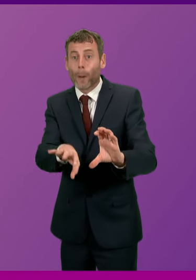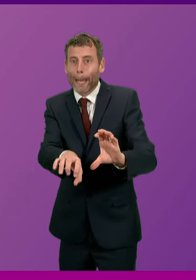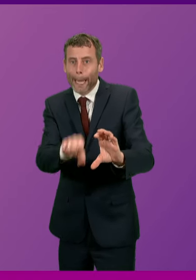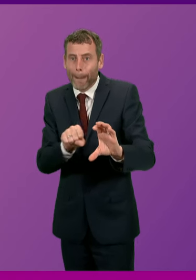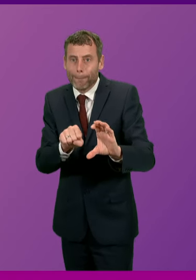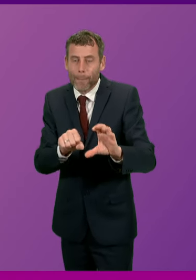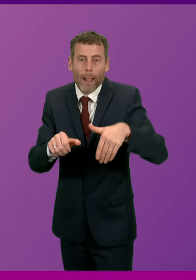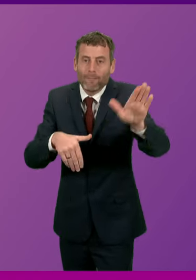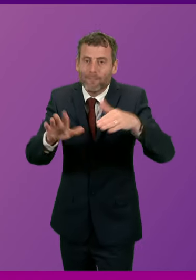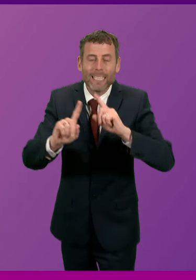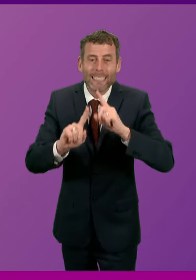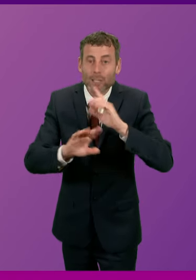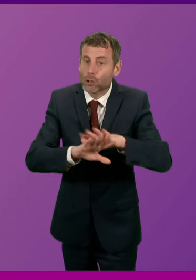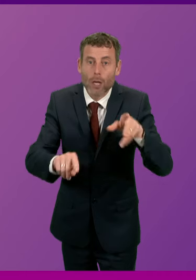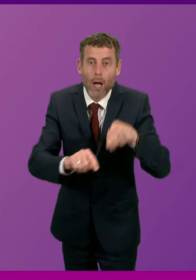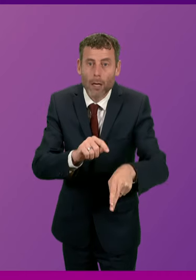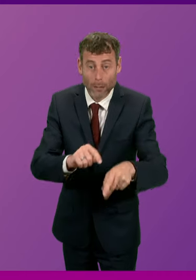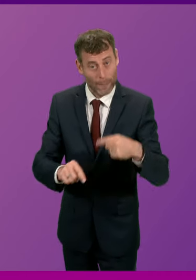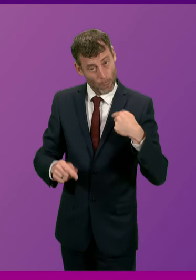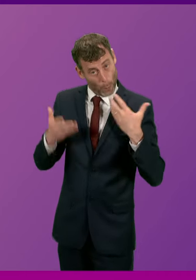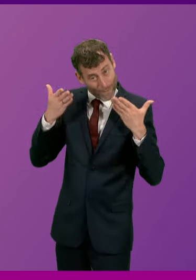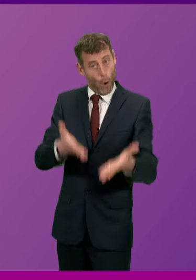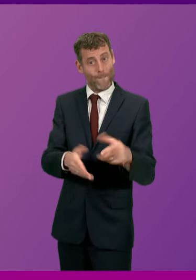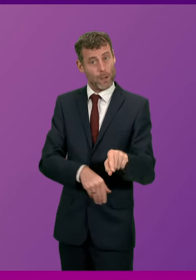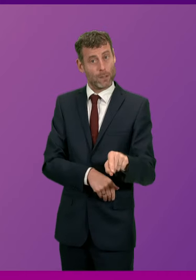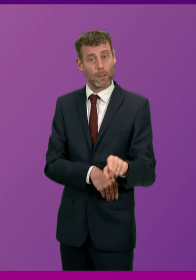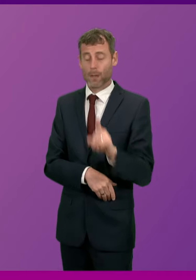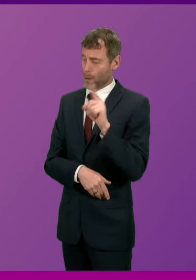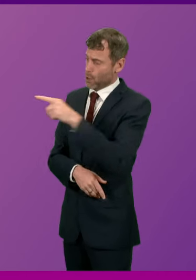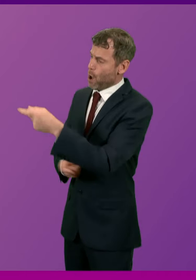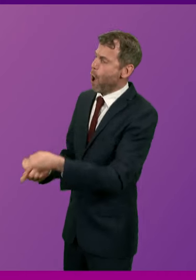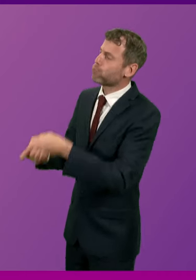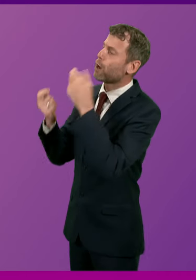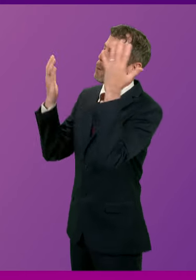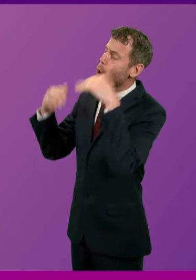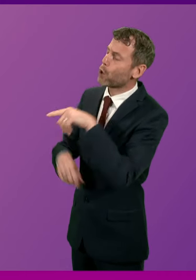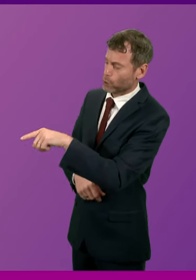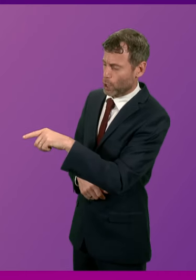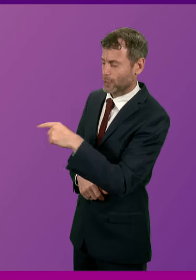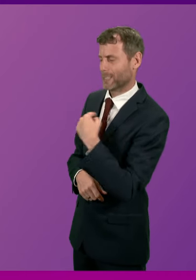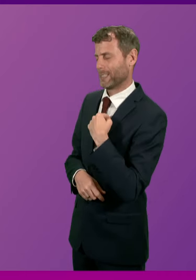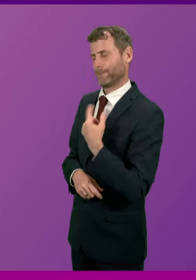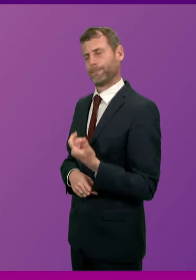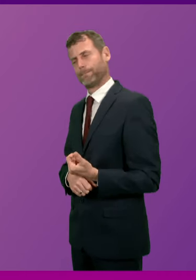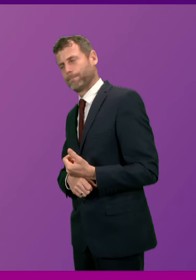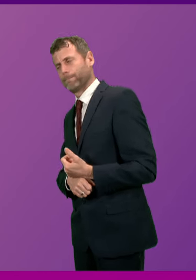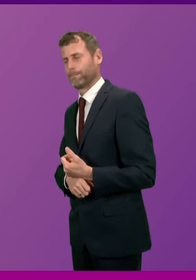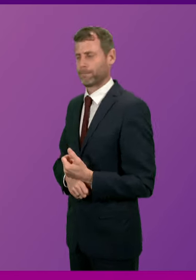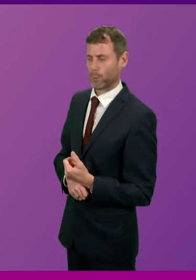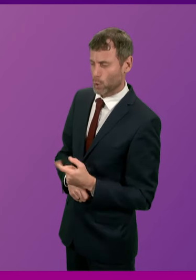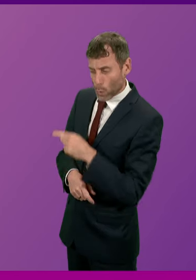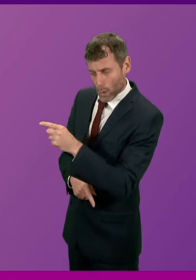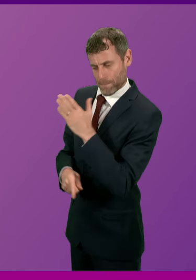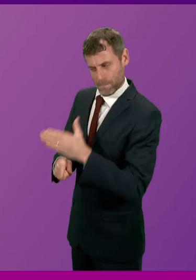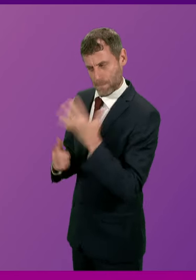doing. Now, I find, I have to say, Pam Duncan Glancy's concerns about this rather difficult to accept today